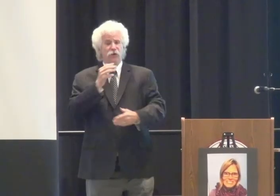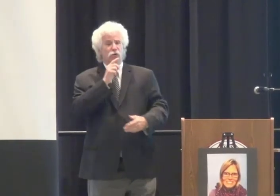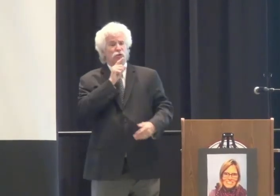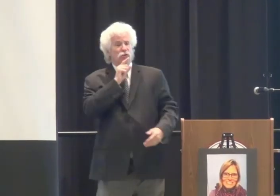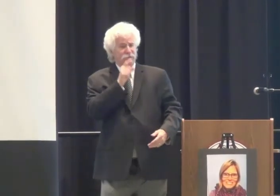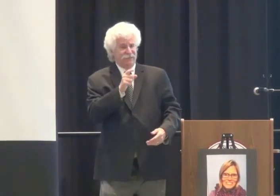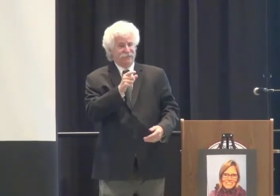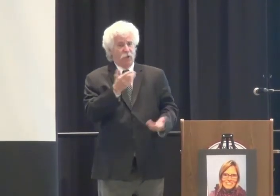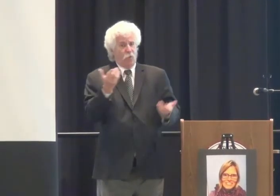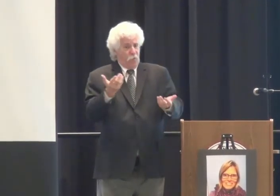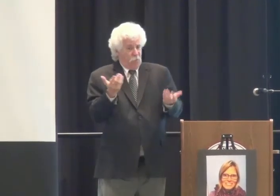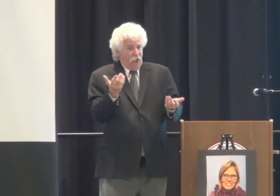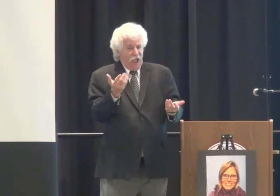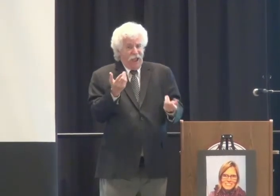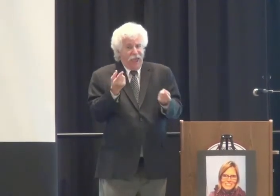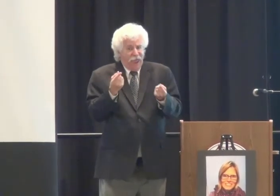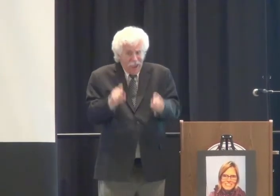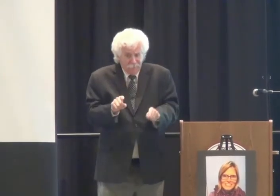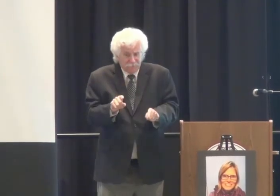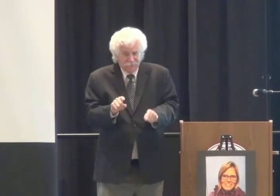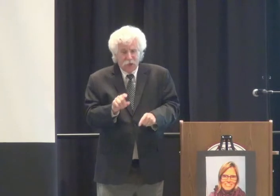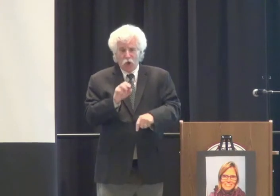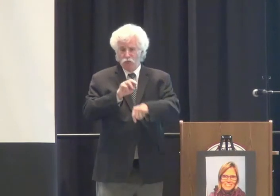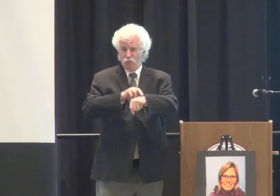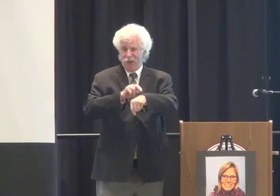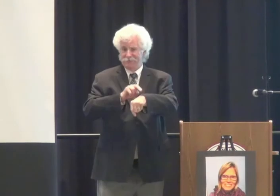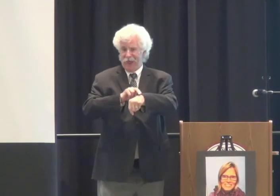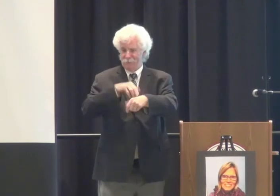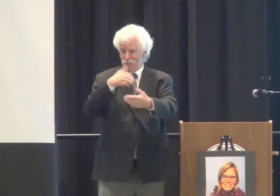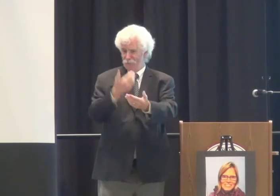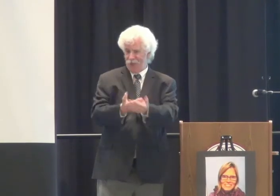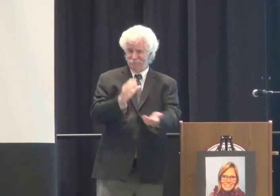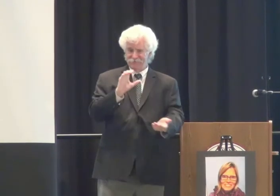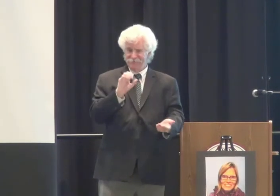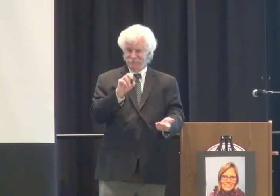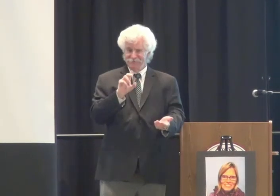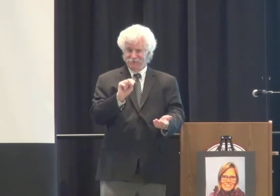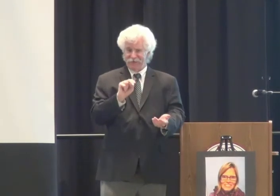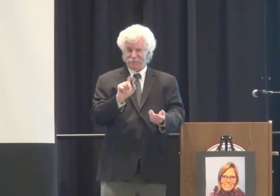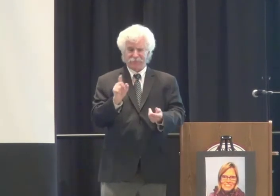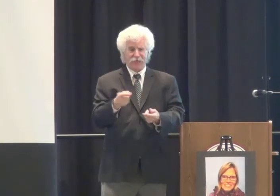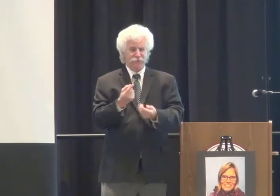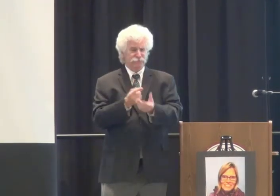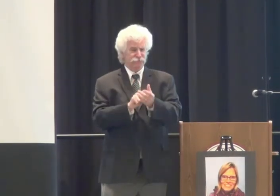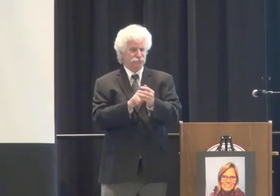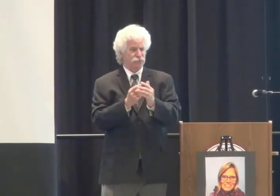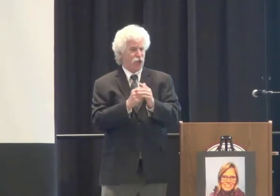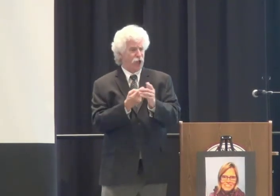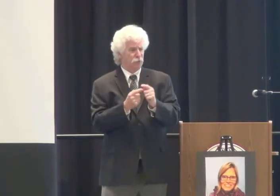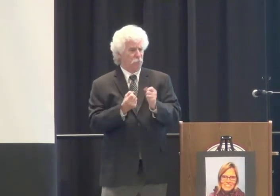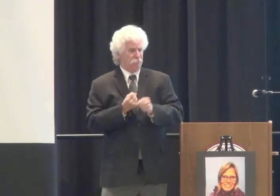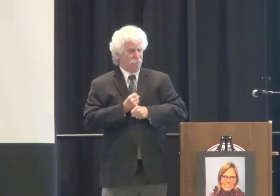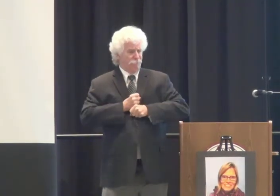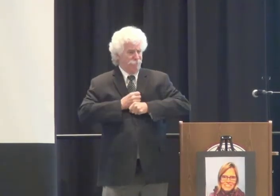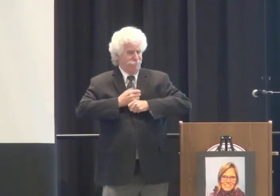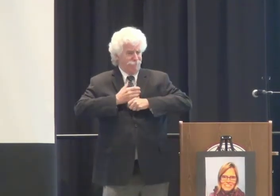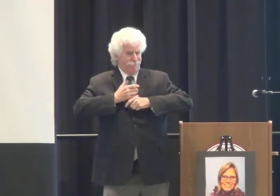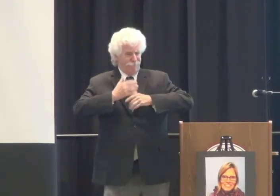I walked, I looked over at the moment, listening to